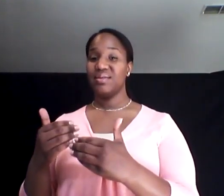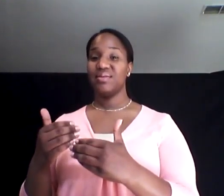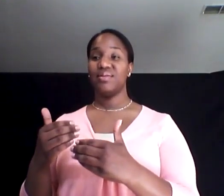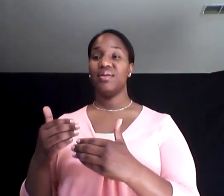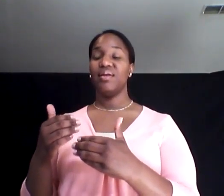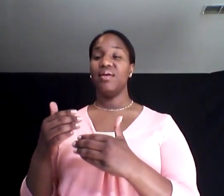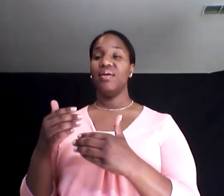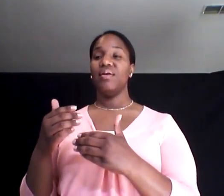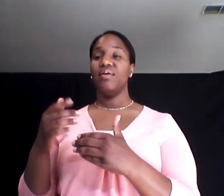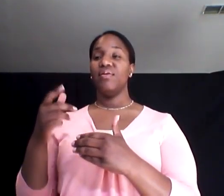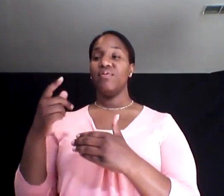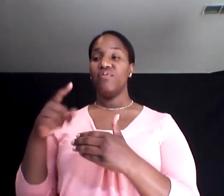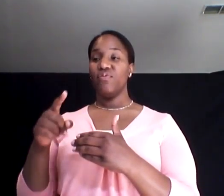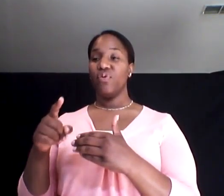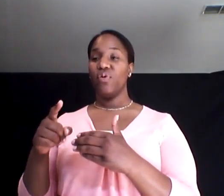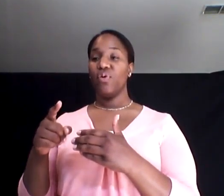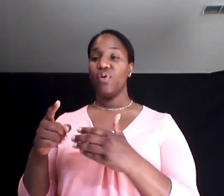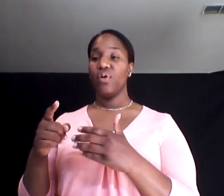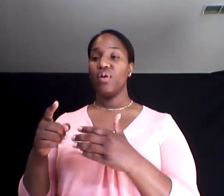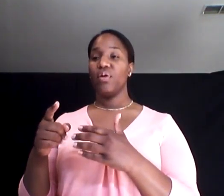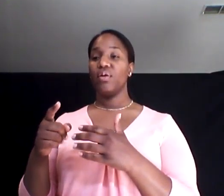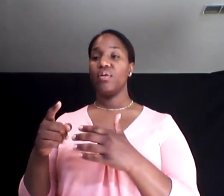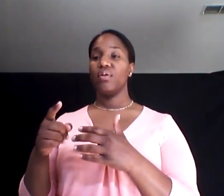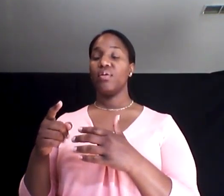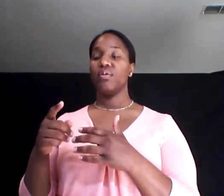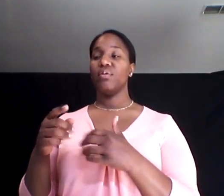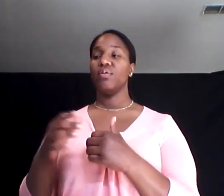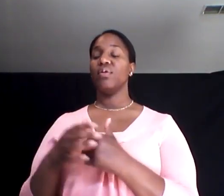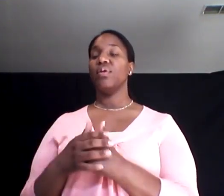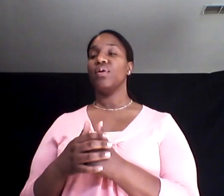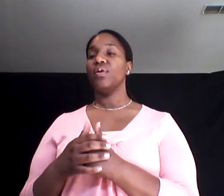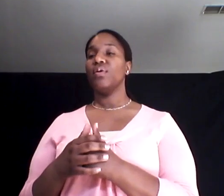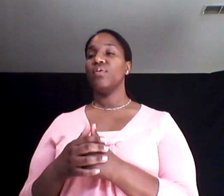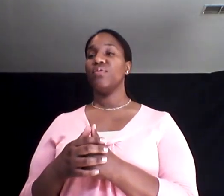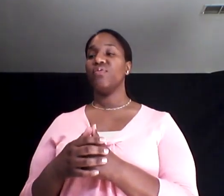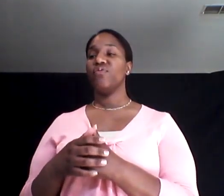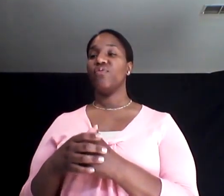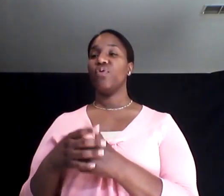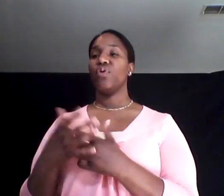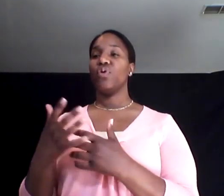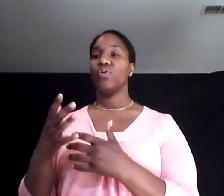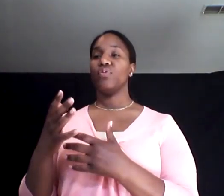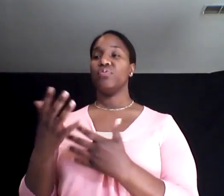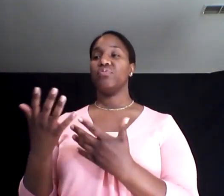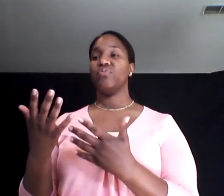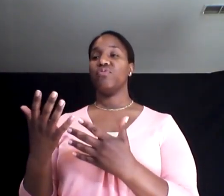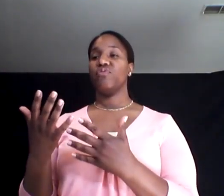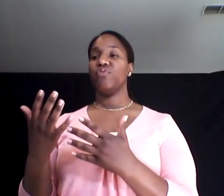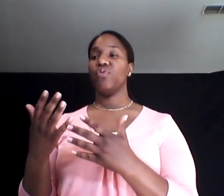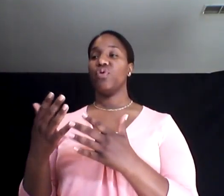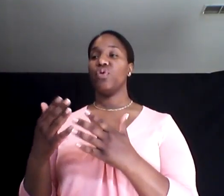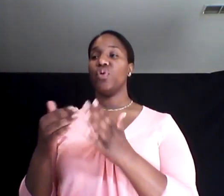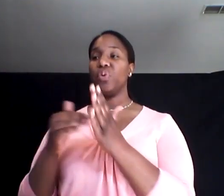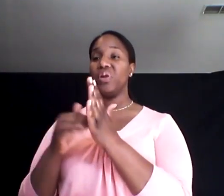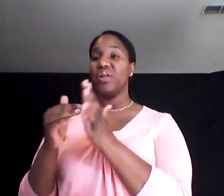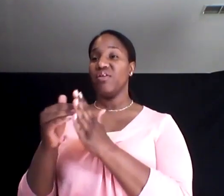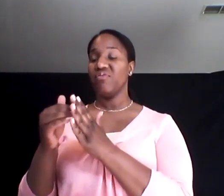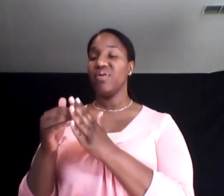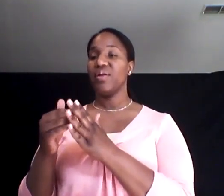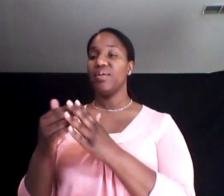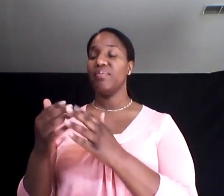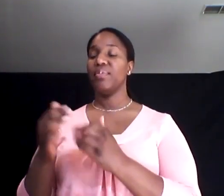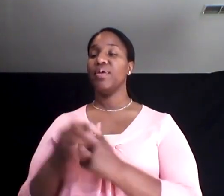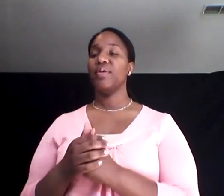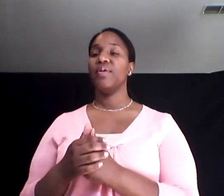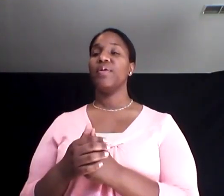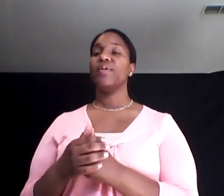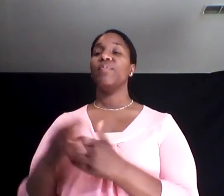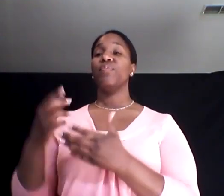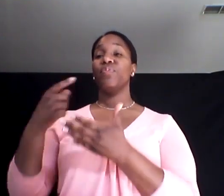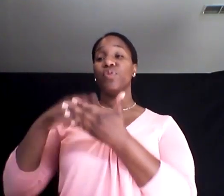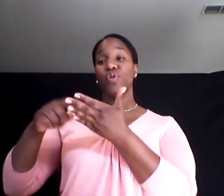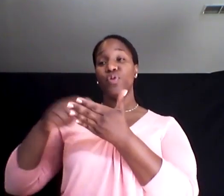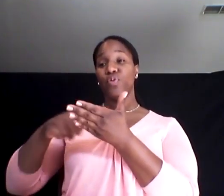Before now, they tell me that they're going to email me and explain the different classes that are required for general education